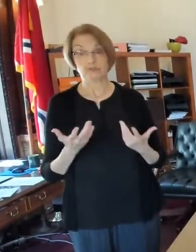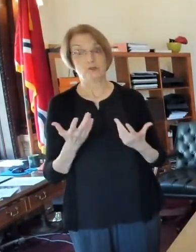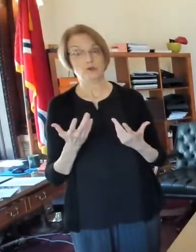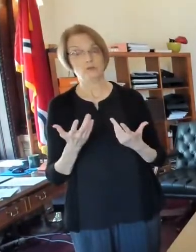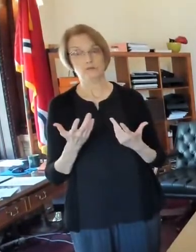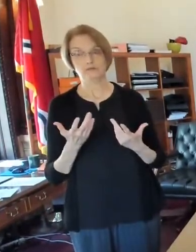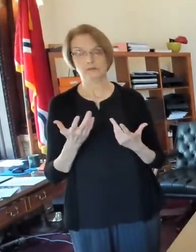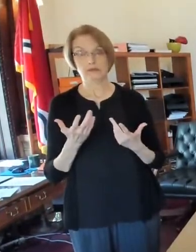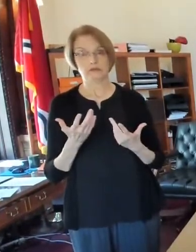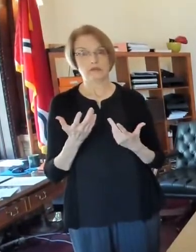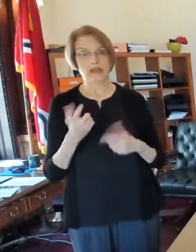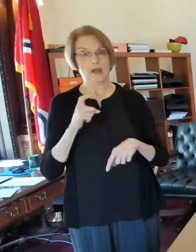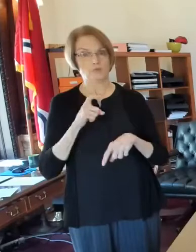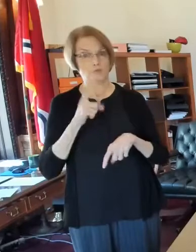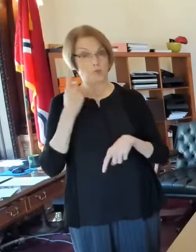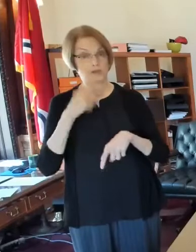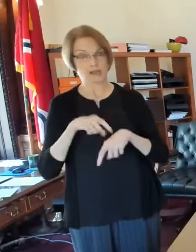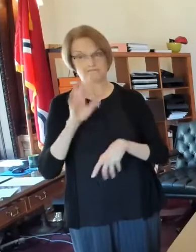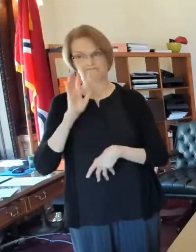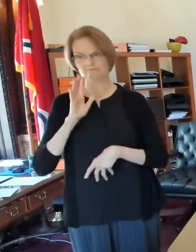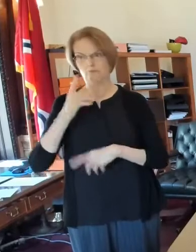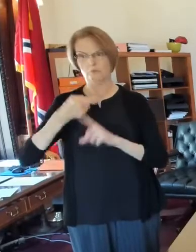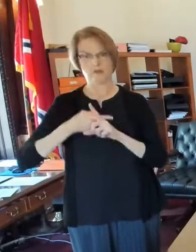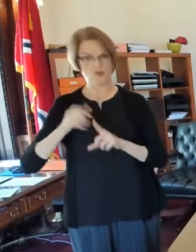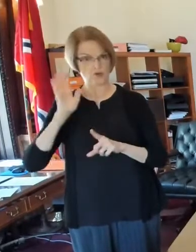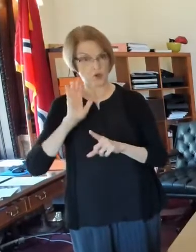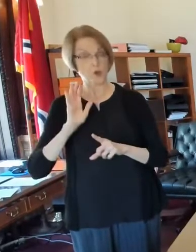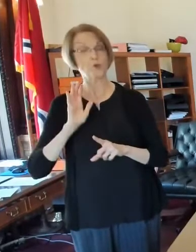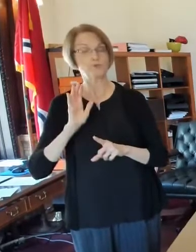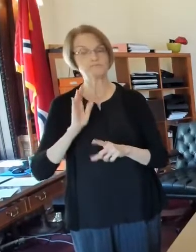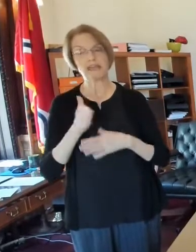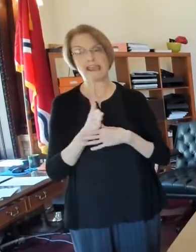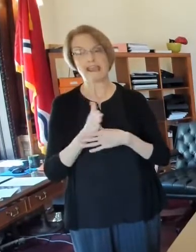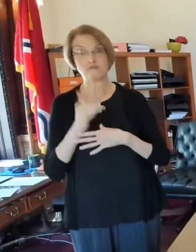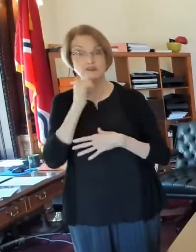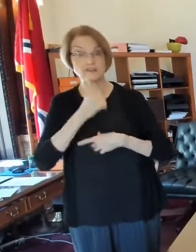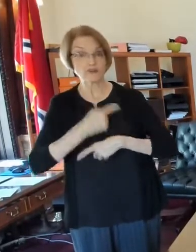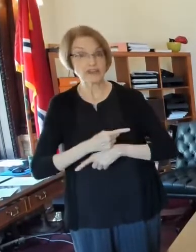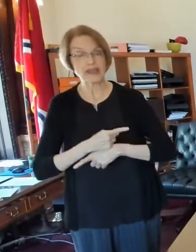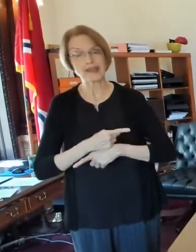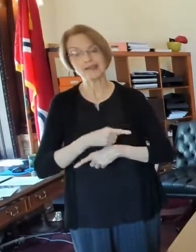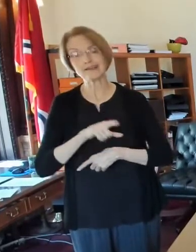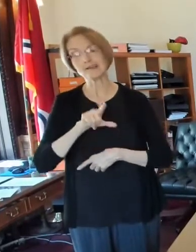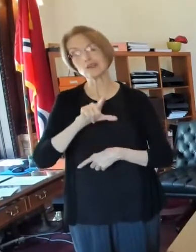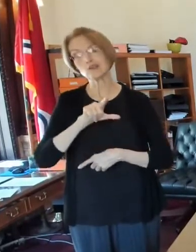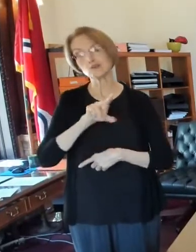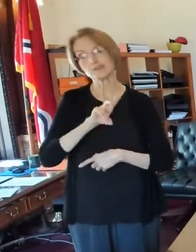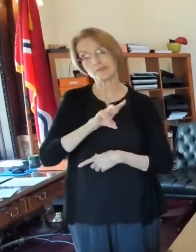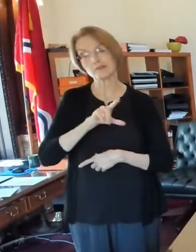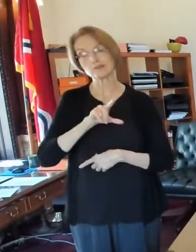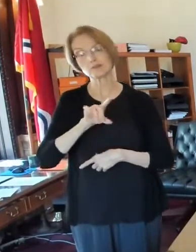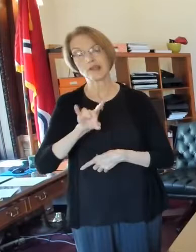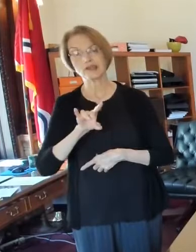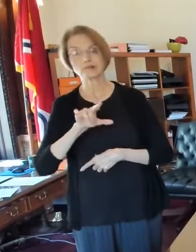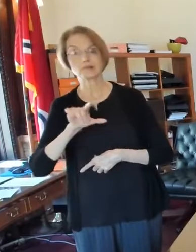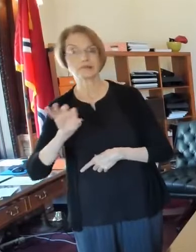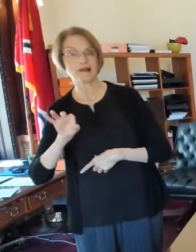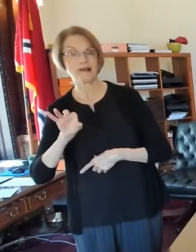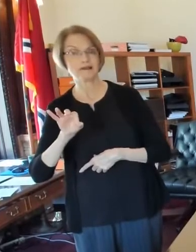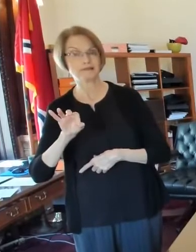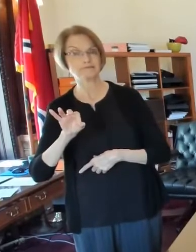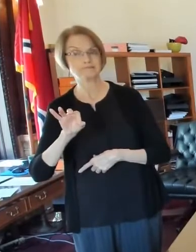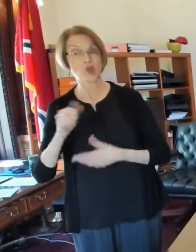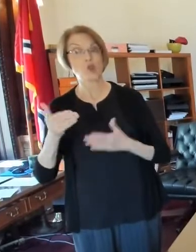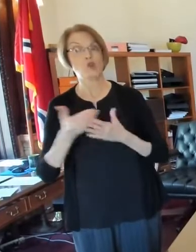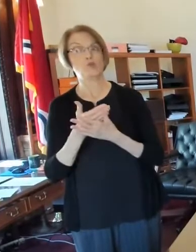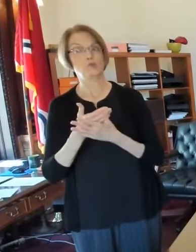at one point about a month ago where we were averaging in the 27, 28, 29 cases, new